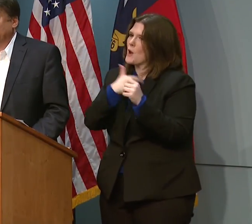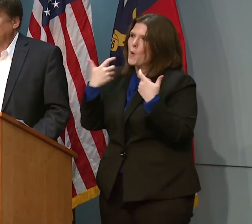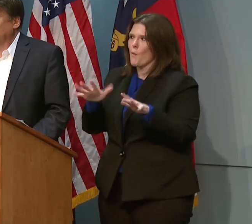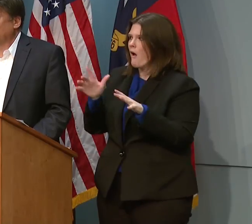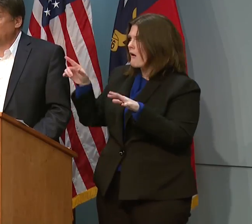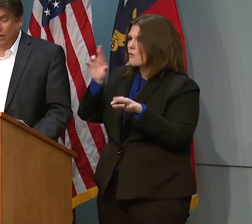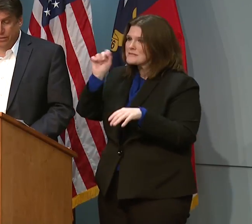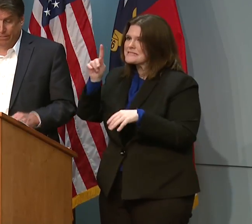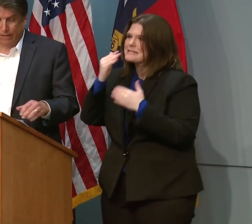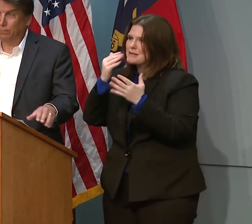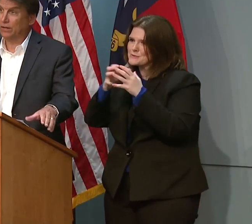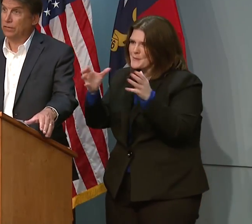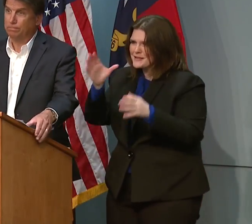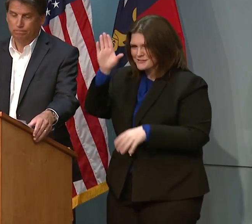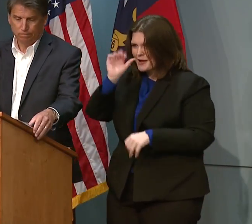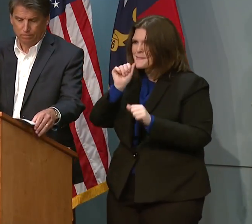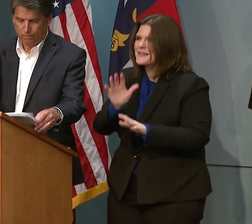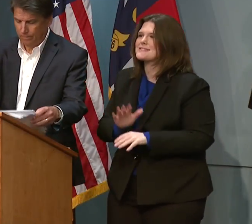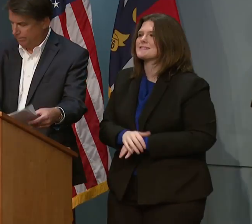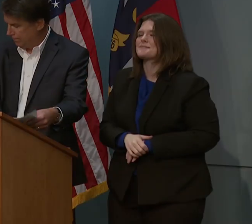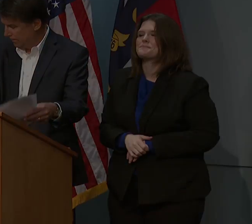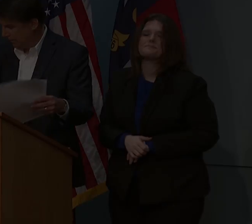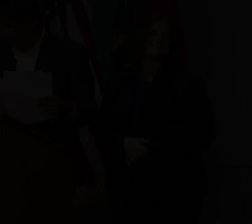have happen. So thank you very much. God bless you. God bless bless you.